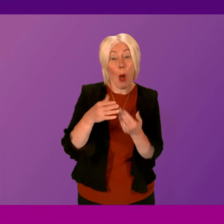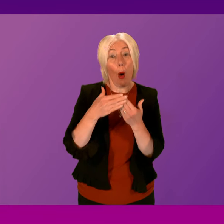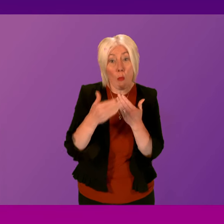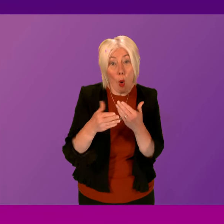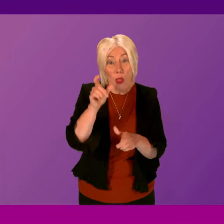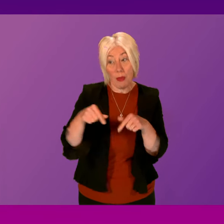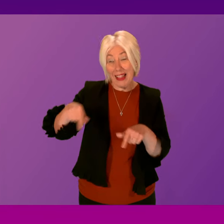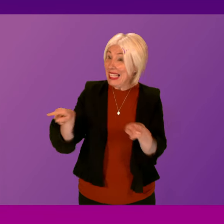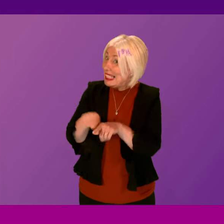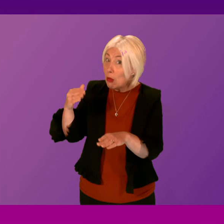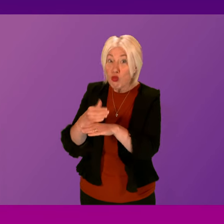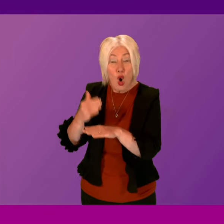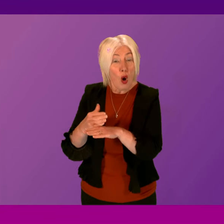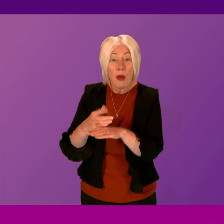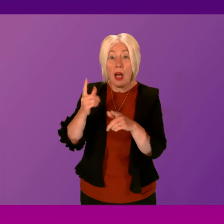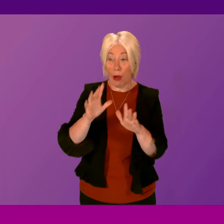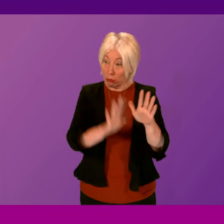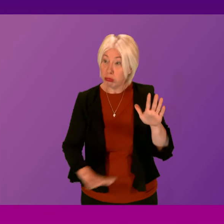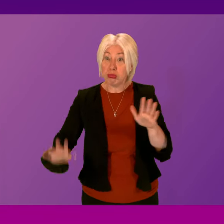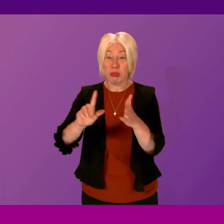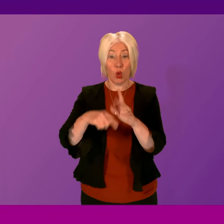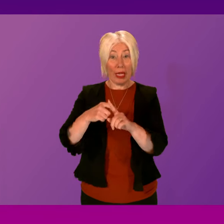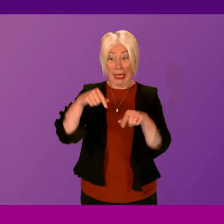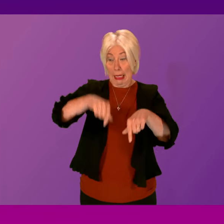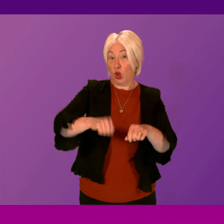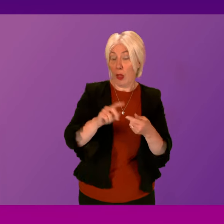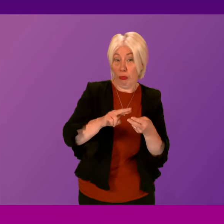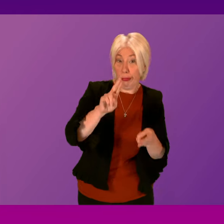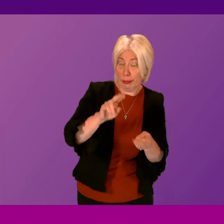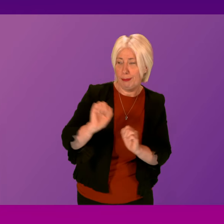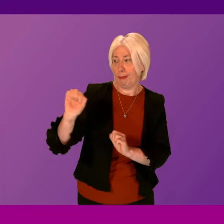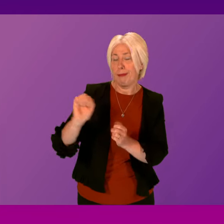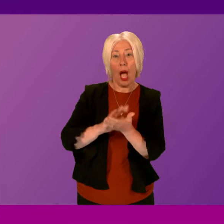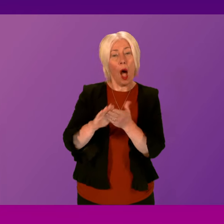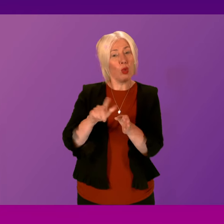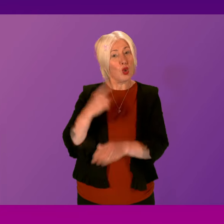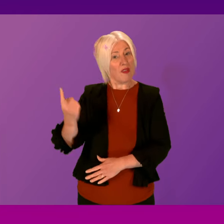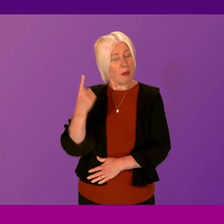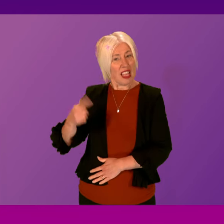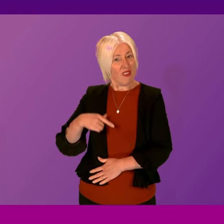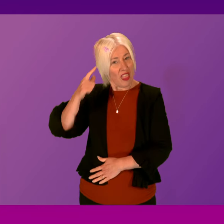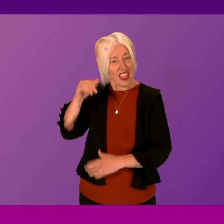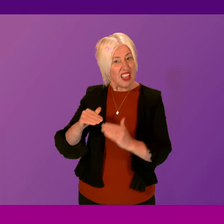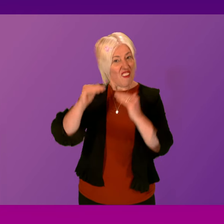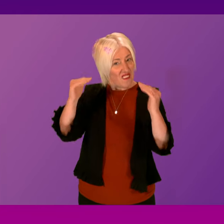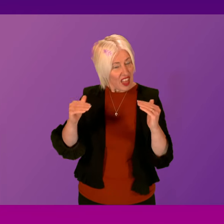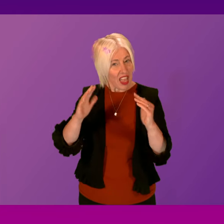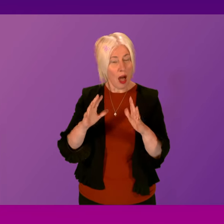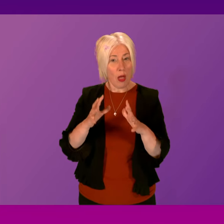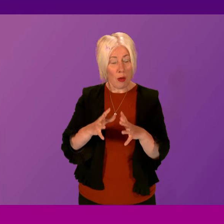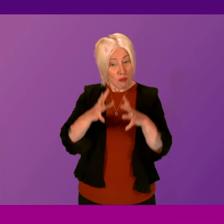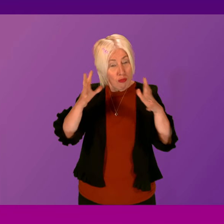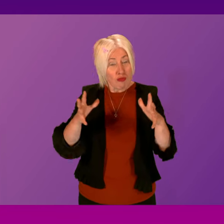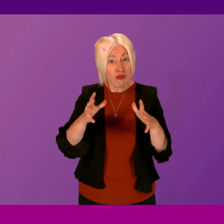exact same job elsewhere in the UK. Does Hamza Youssef think it's fair that a majority of